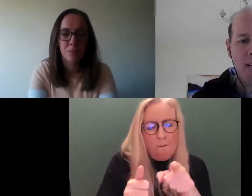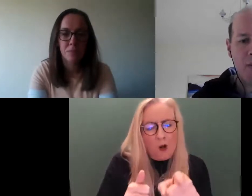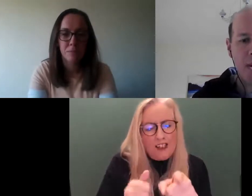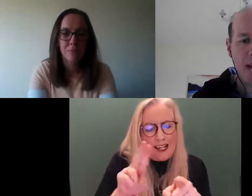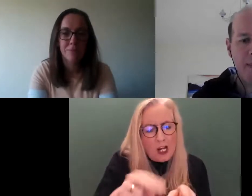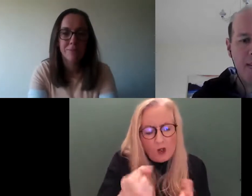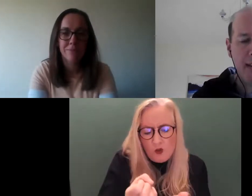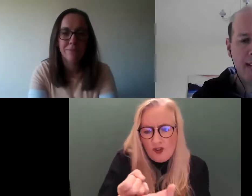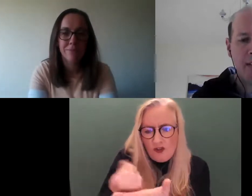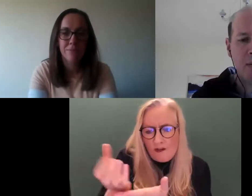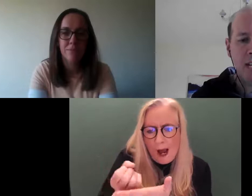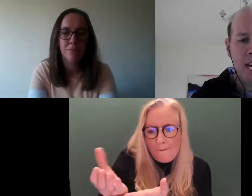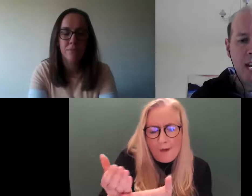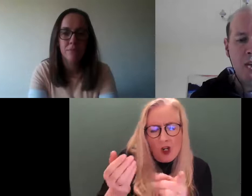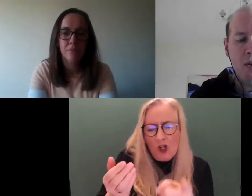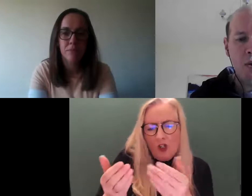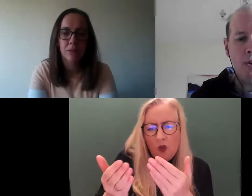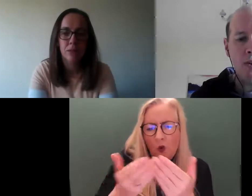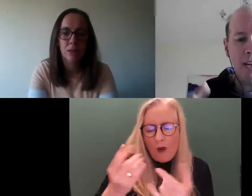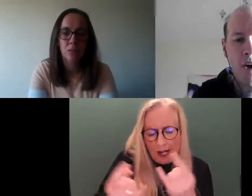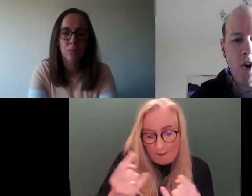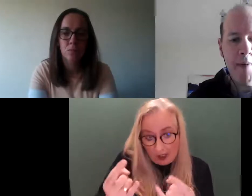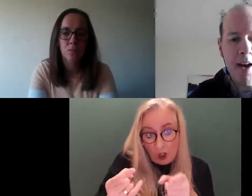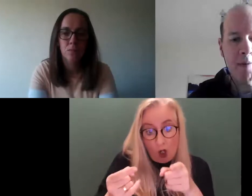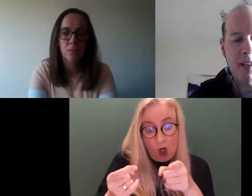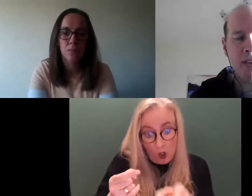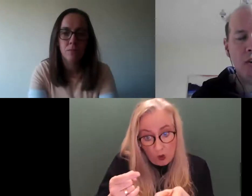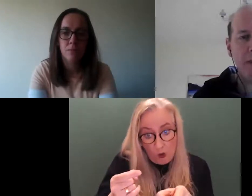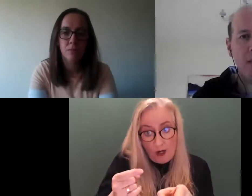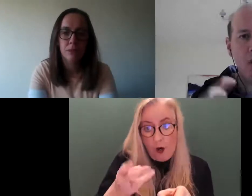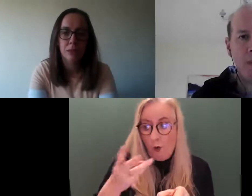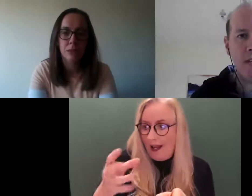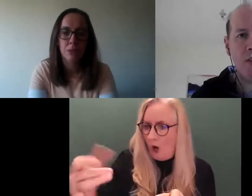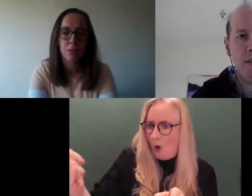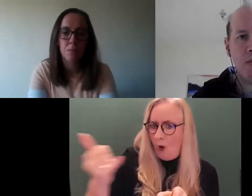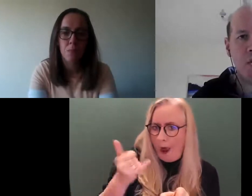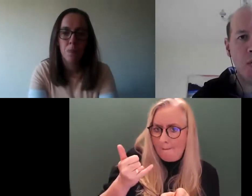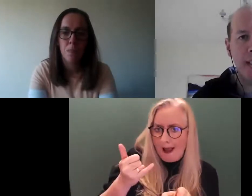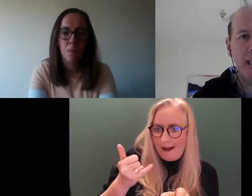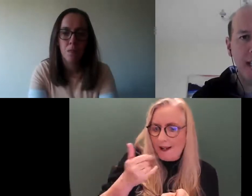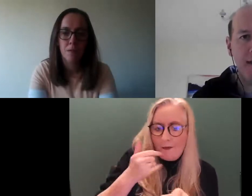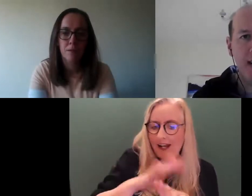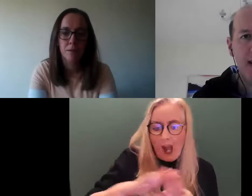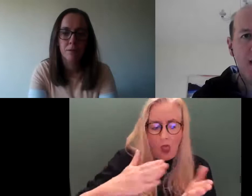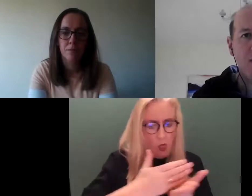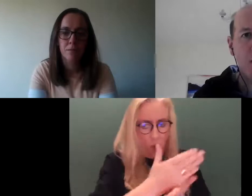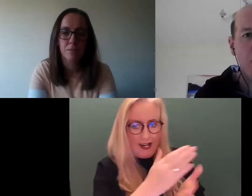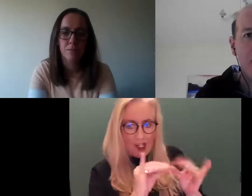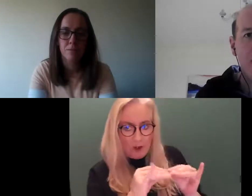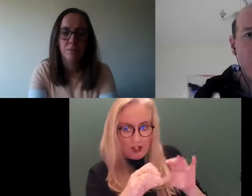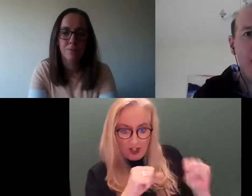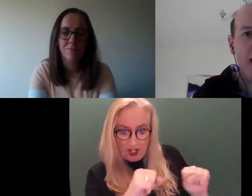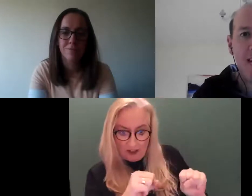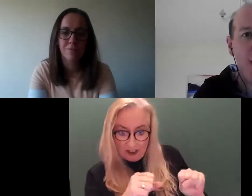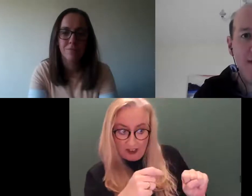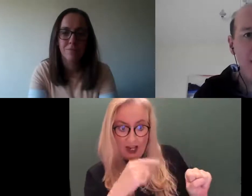me, so what happened on that incident was you were told you'd get a call back, but it didn't come to the interpreting service, which you would need. So it